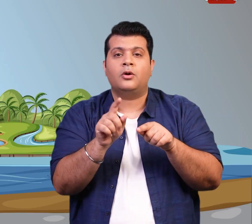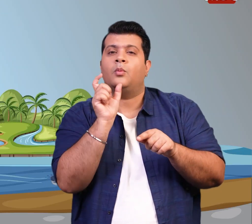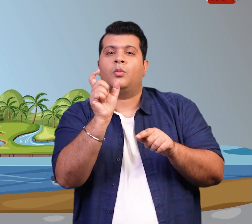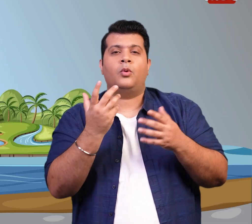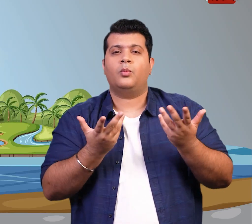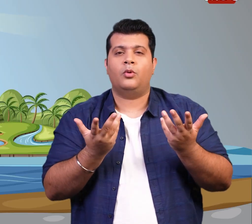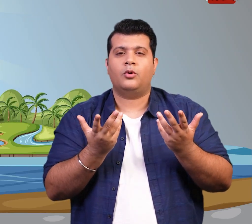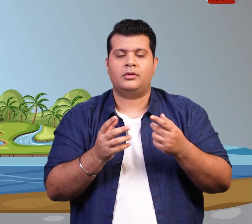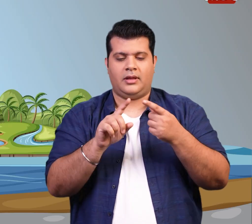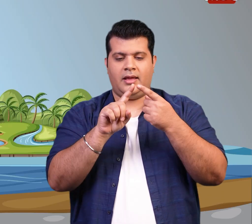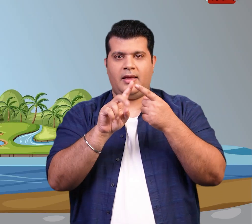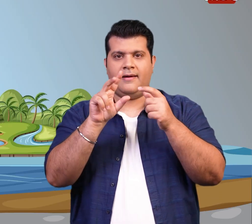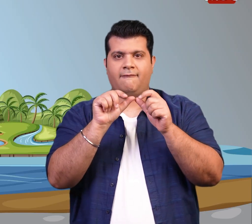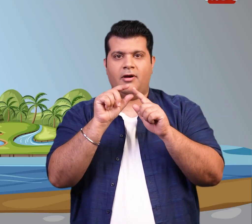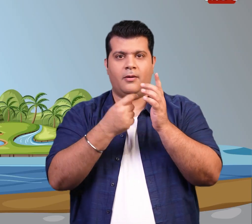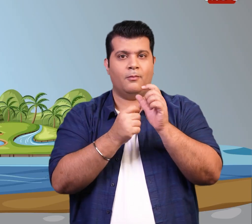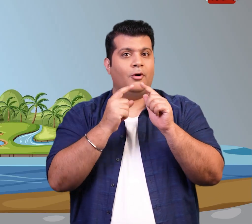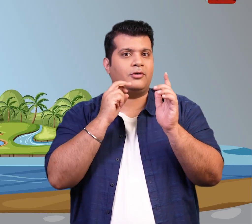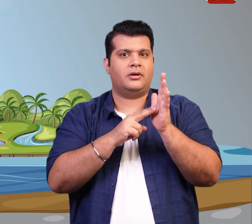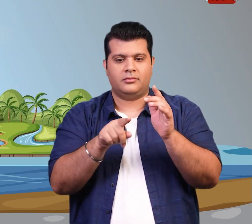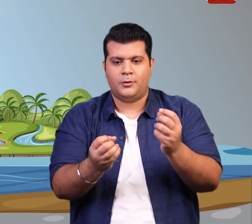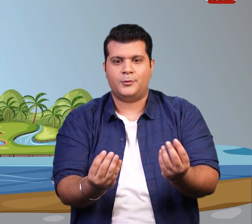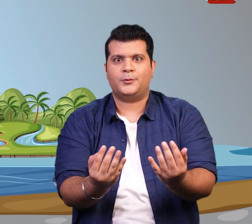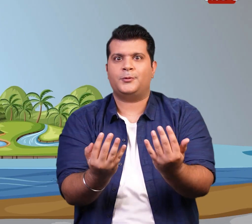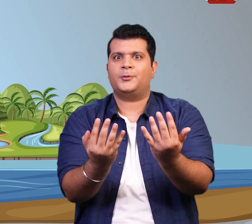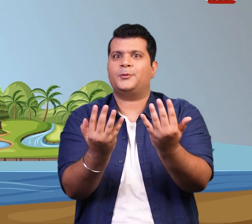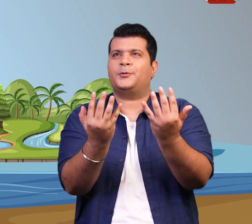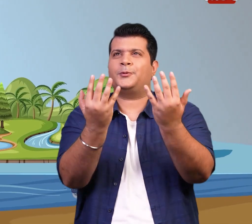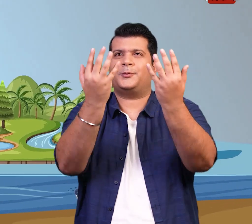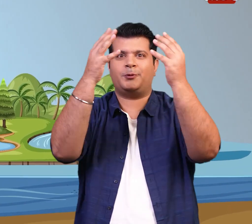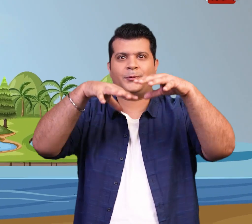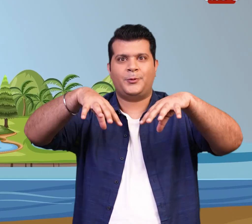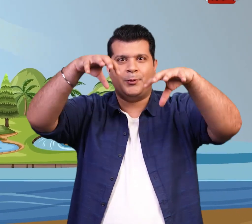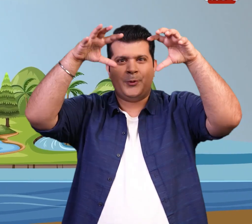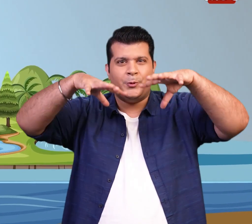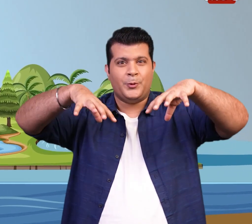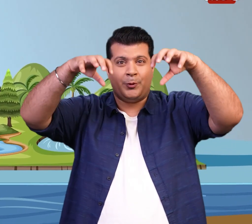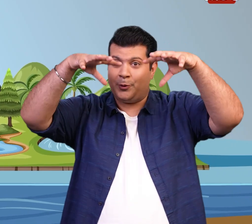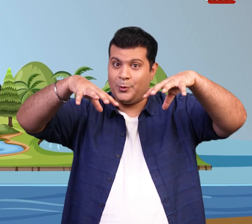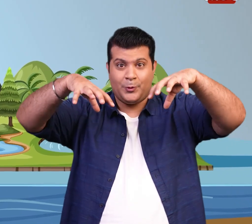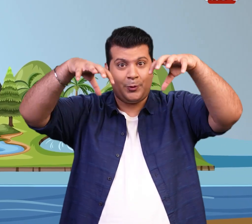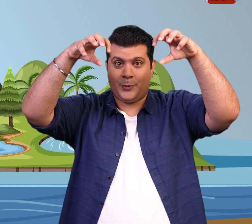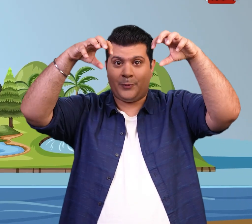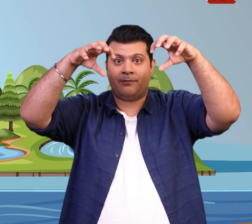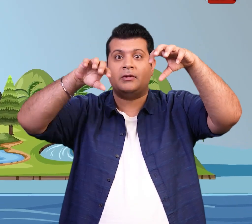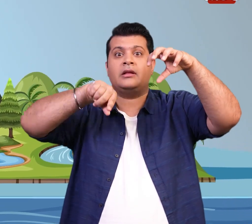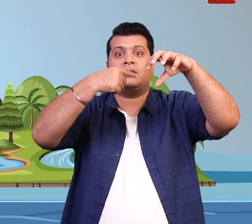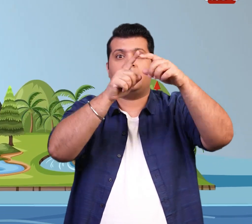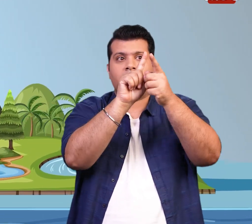called evaporation. As the water vapour goes high up in the sky, it reaches the cooler